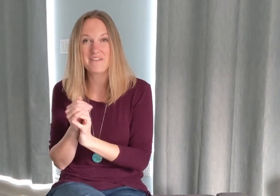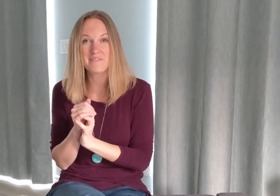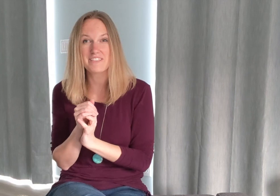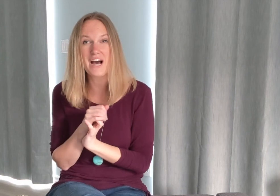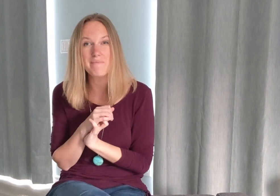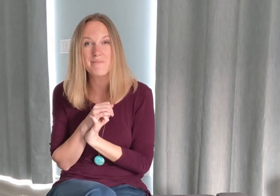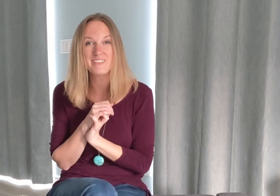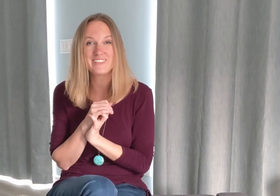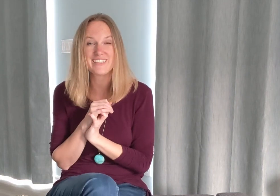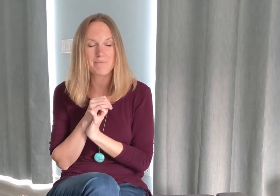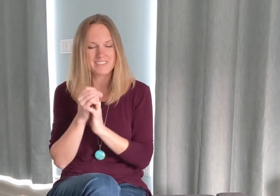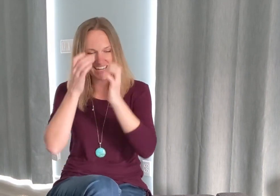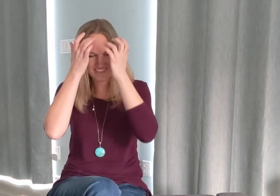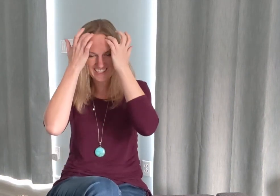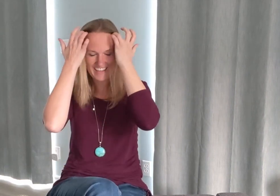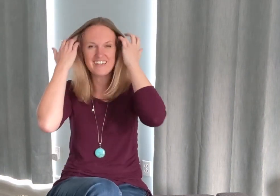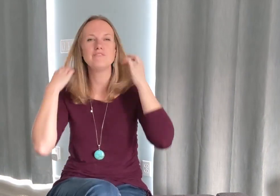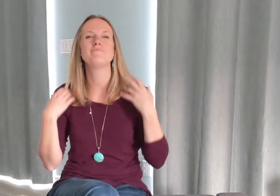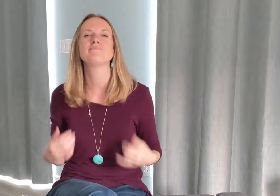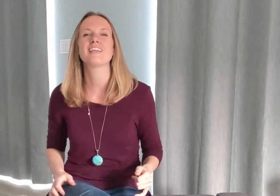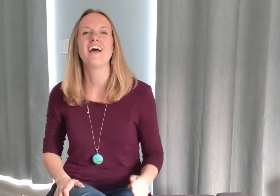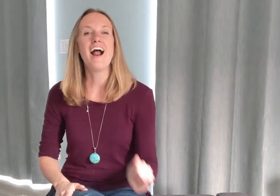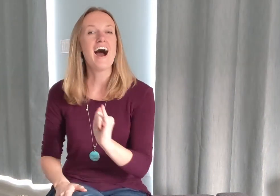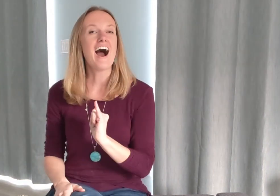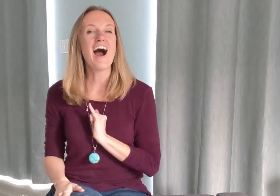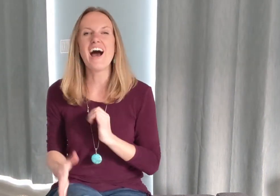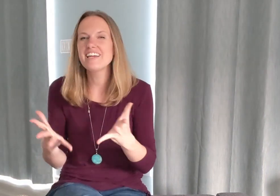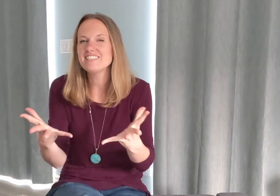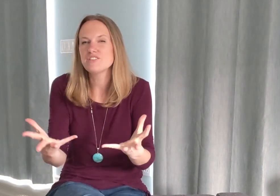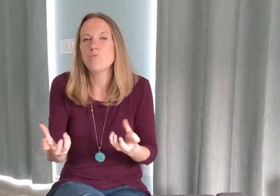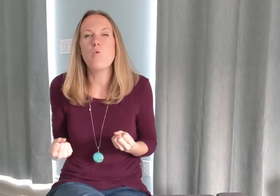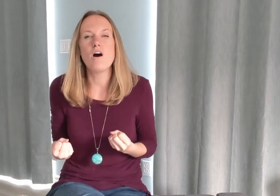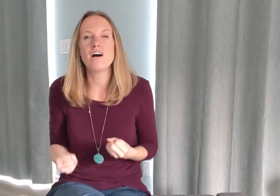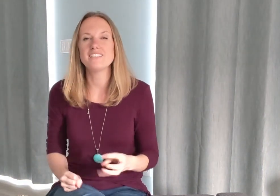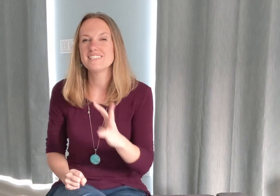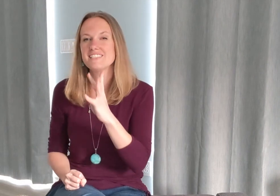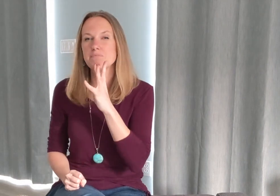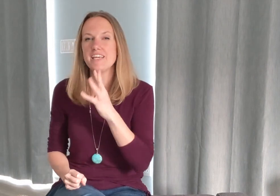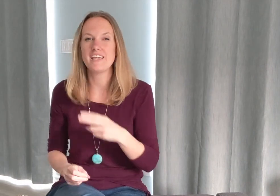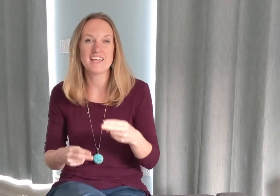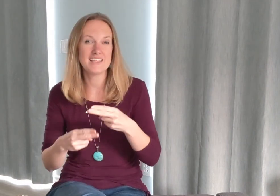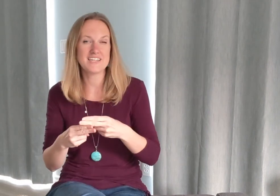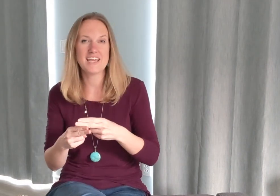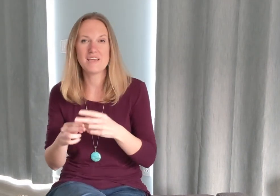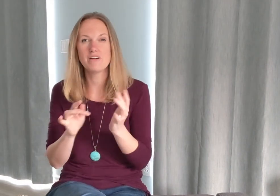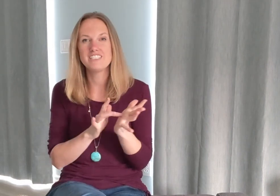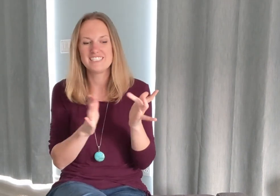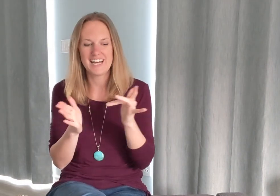it from the top. We'll do it a couple times together. I just want to speak the name of Jesus